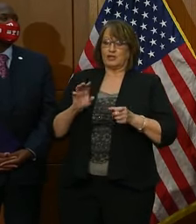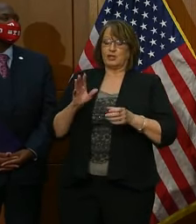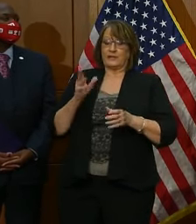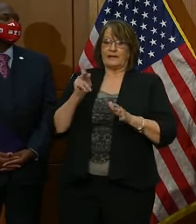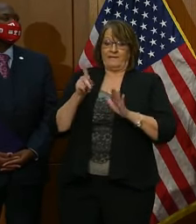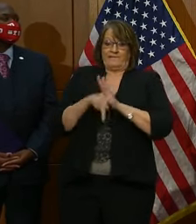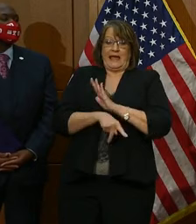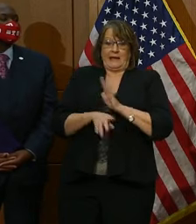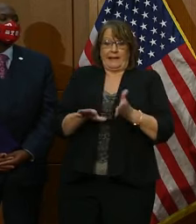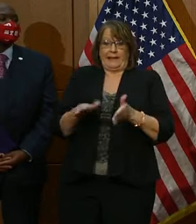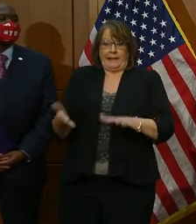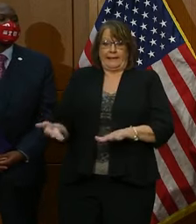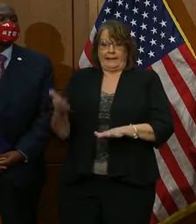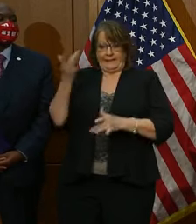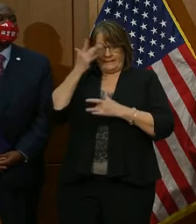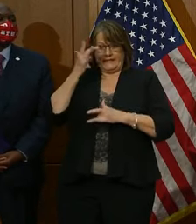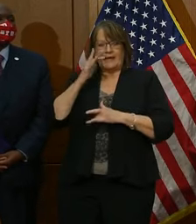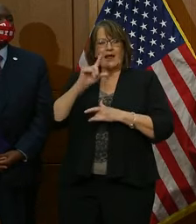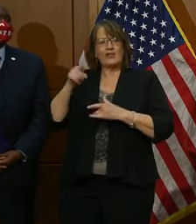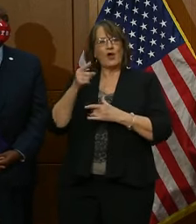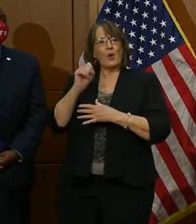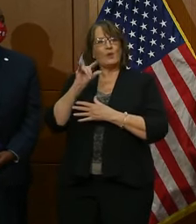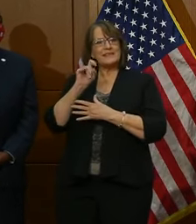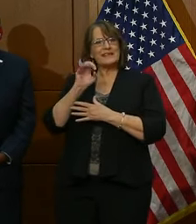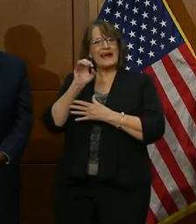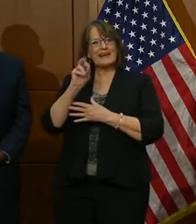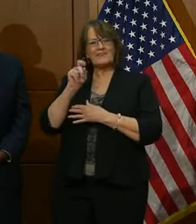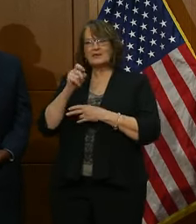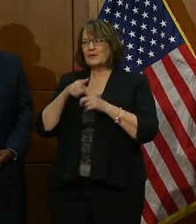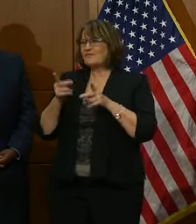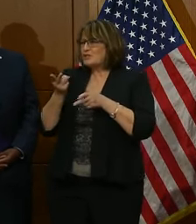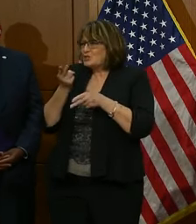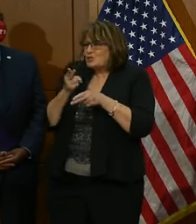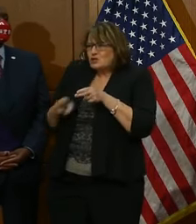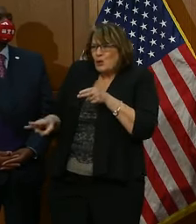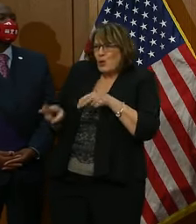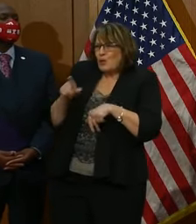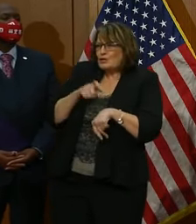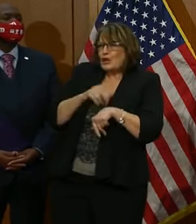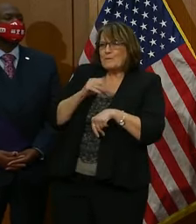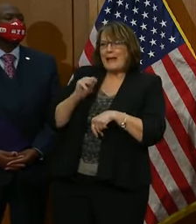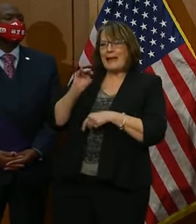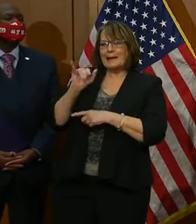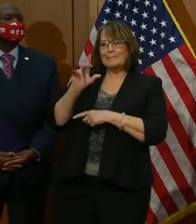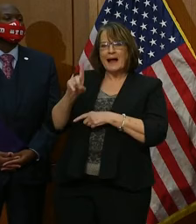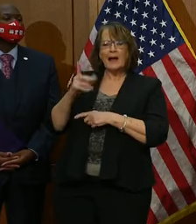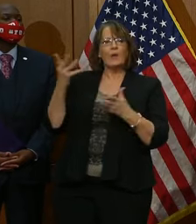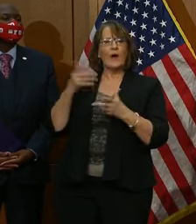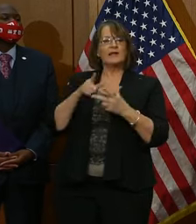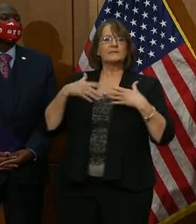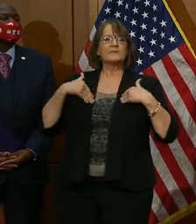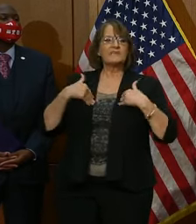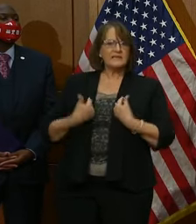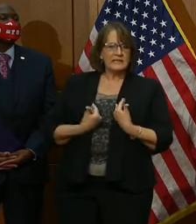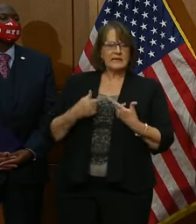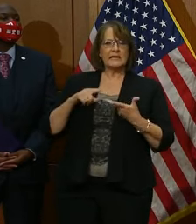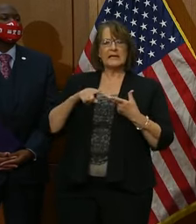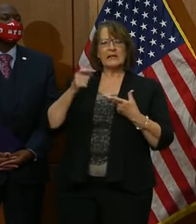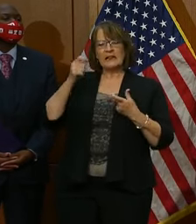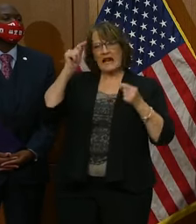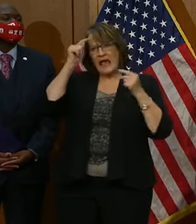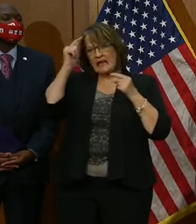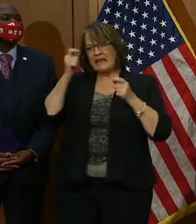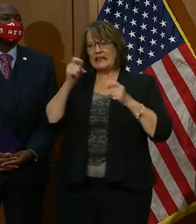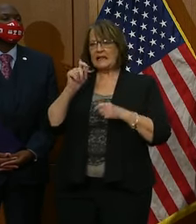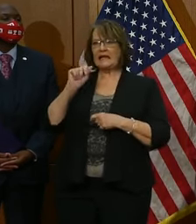its only demonstrated side effects were short-term and mild, mostly fatigue, headaches, and some muscle